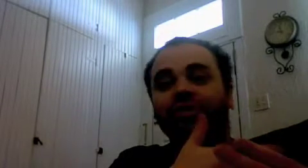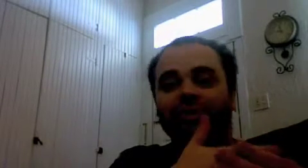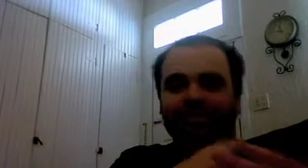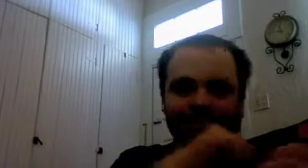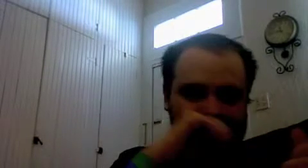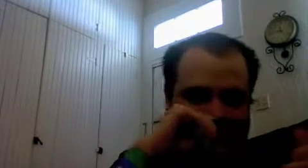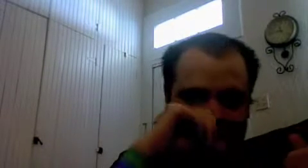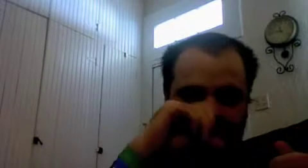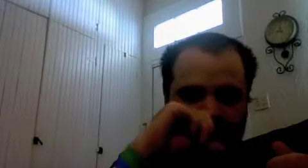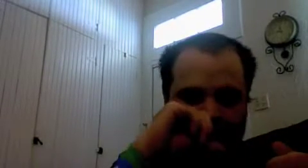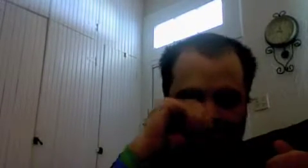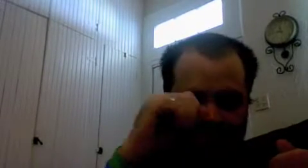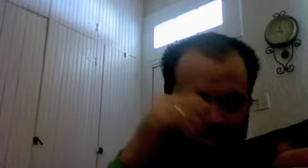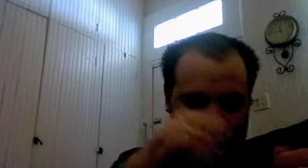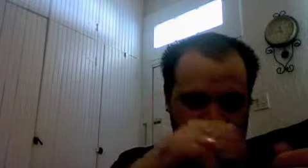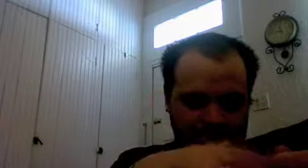understood right um